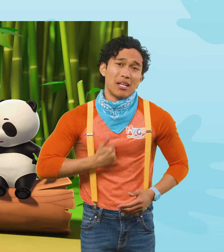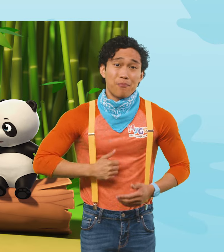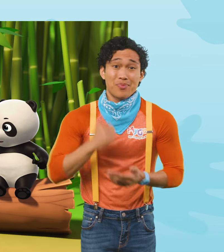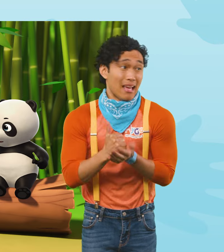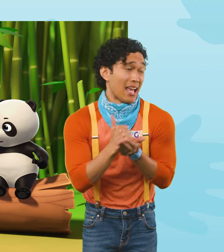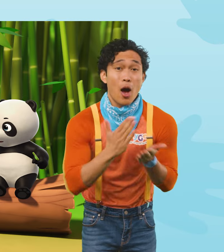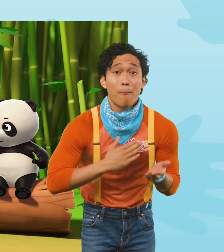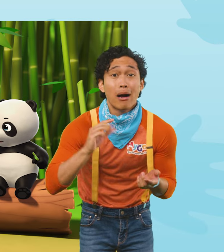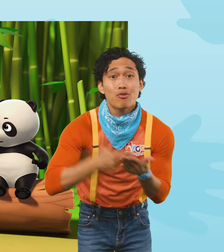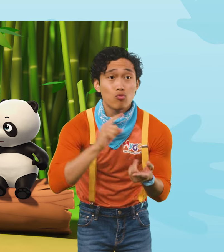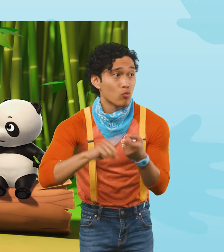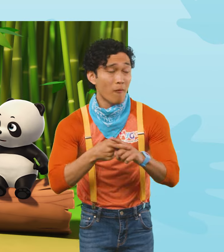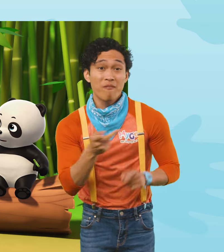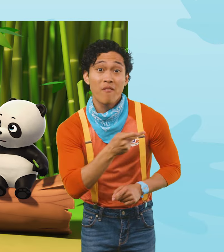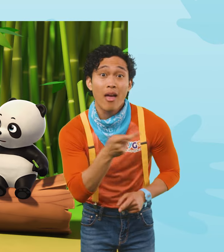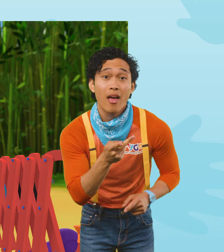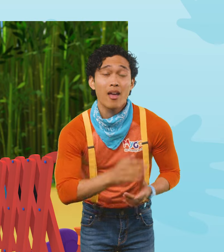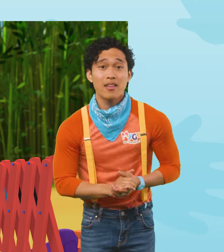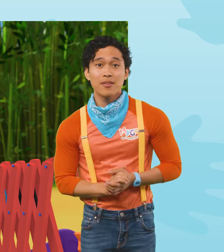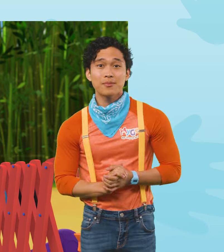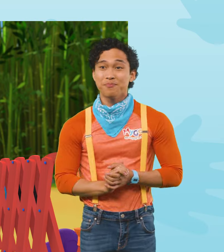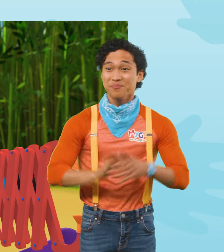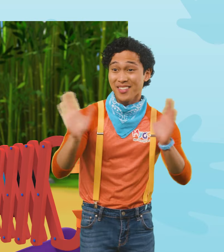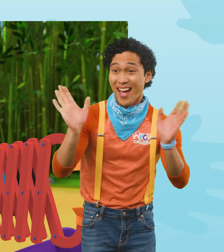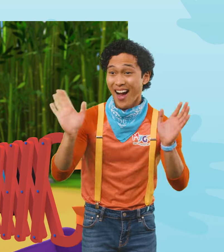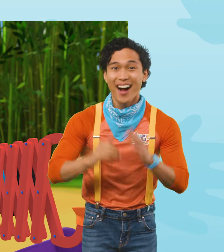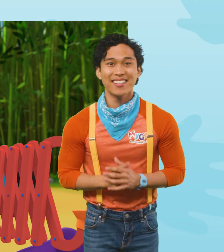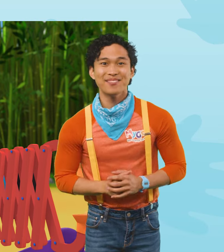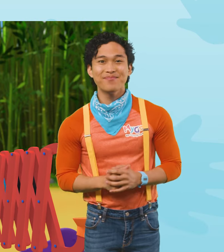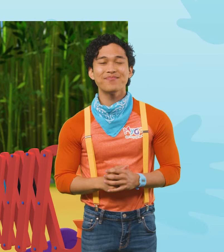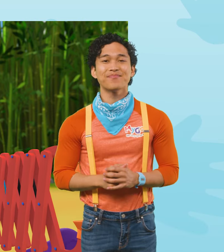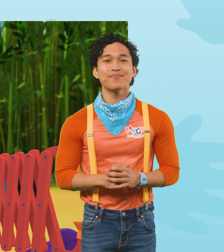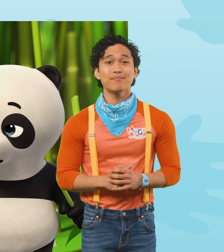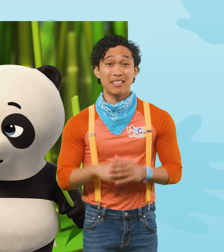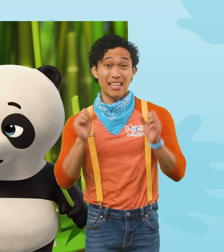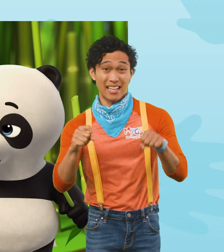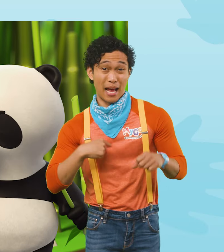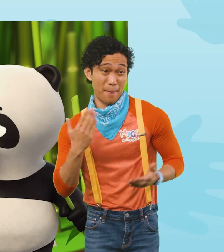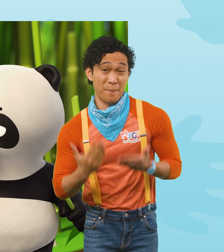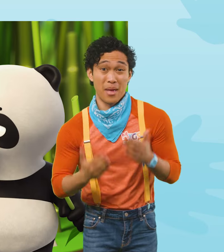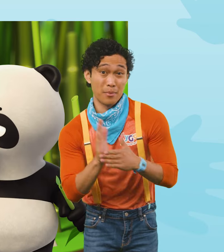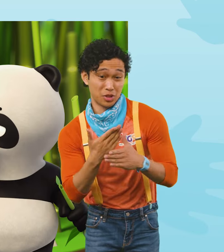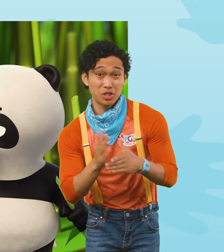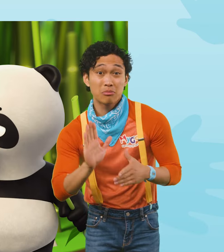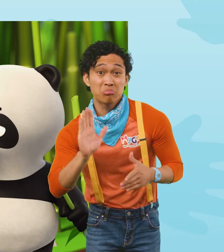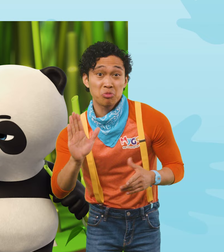I was helping my new friends Blippi and Tabs! Hello! Could I possibly share some of your bamboo,